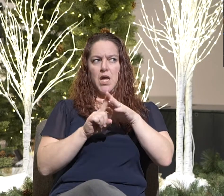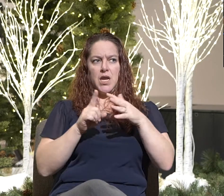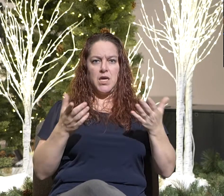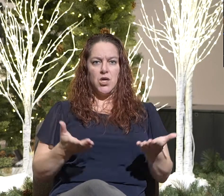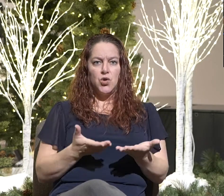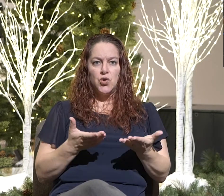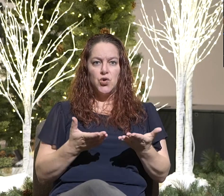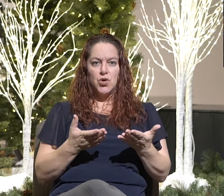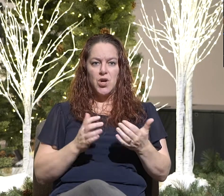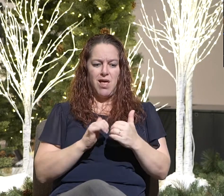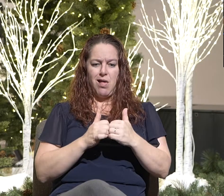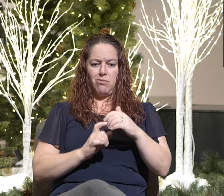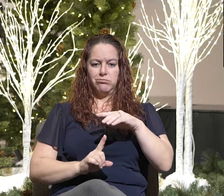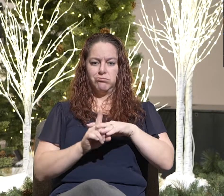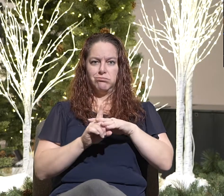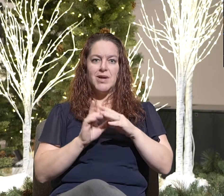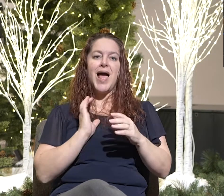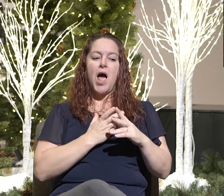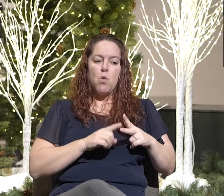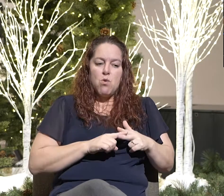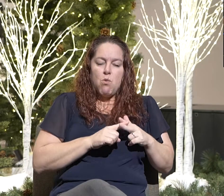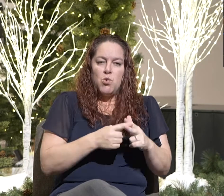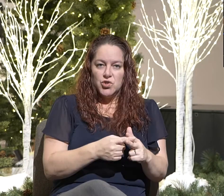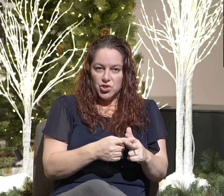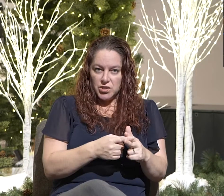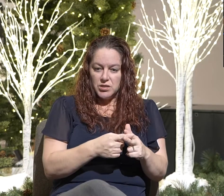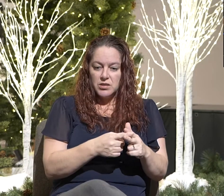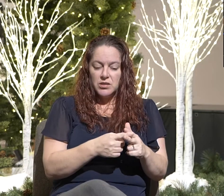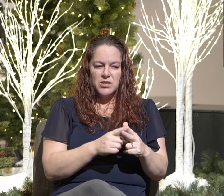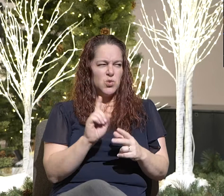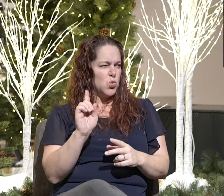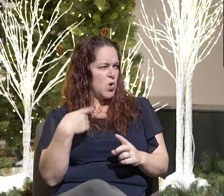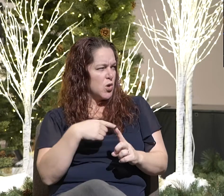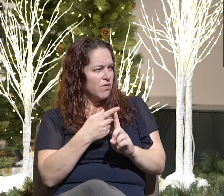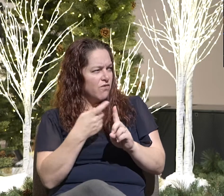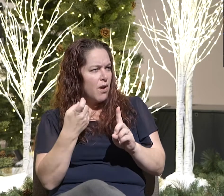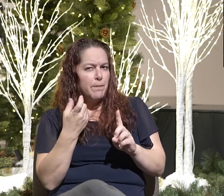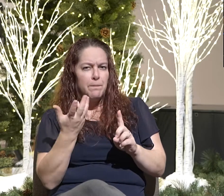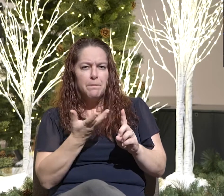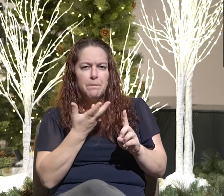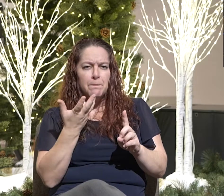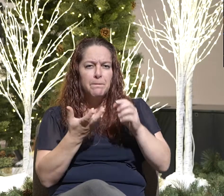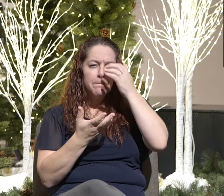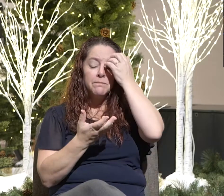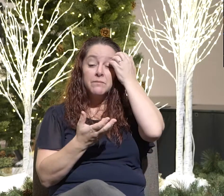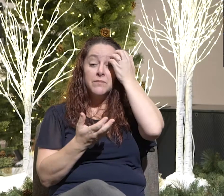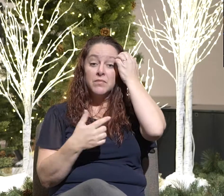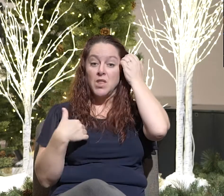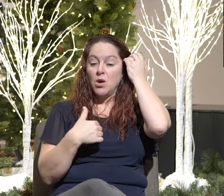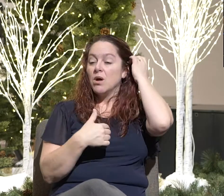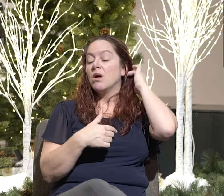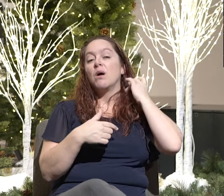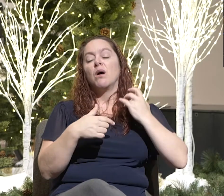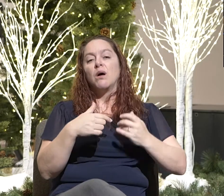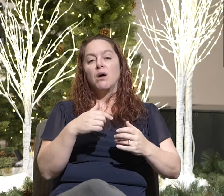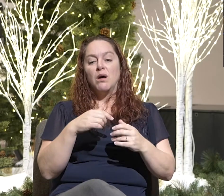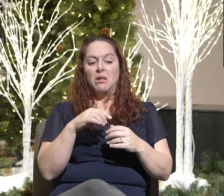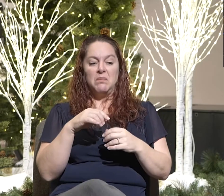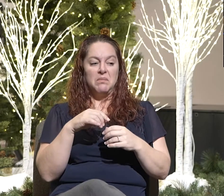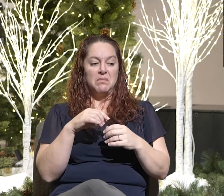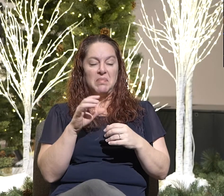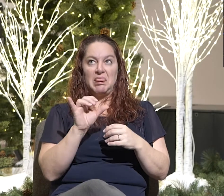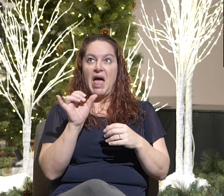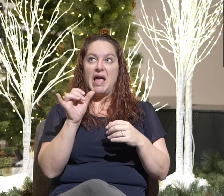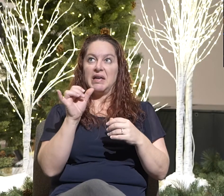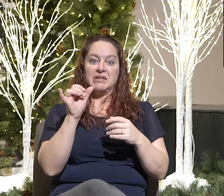And this is our origin. Where did we come from? Primordial soup? Or a